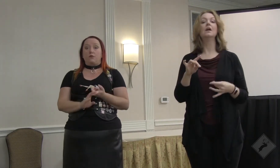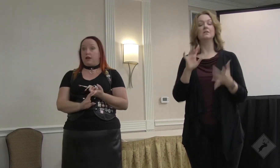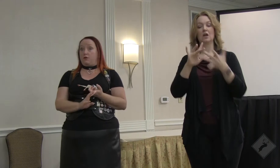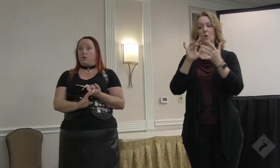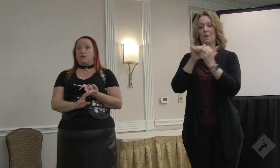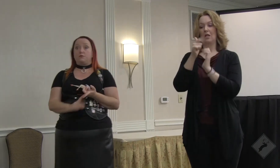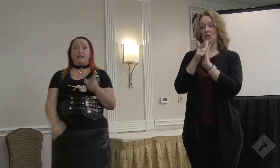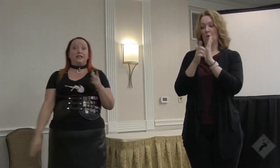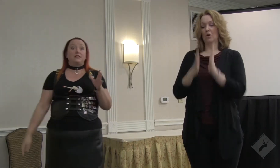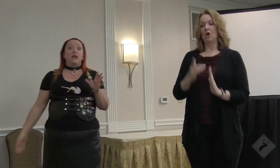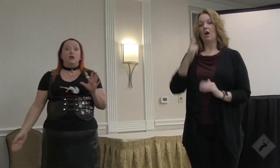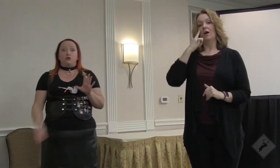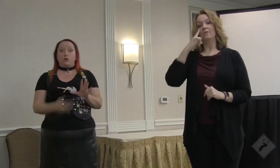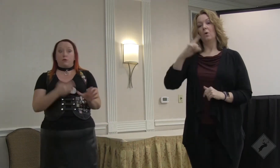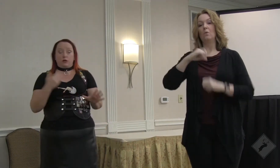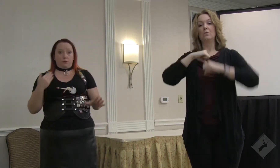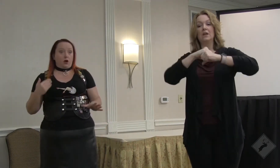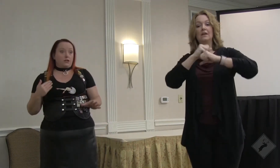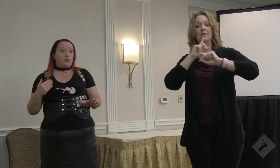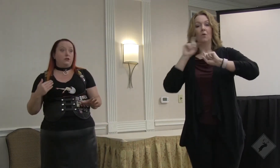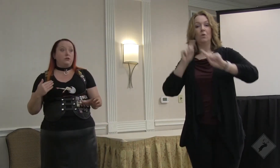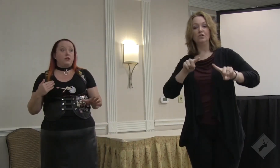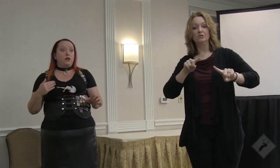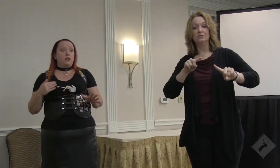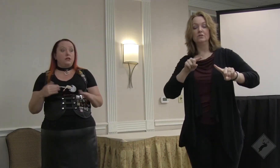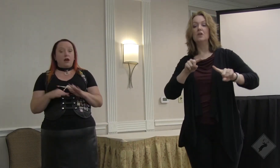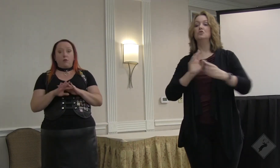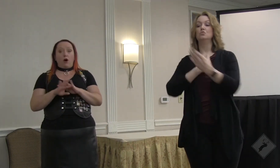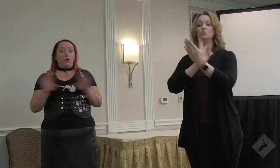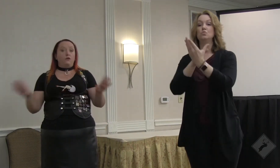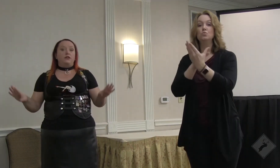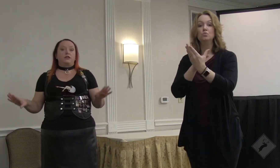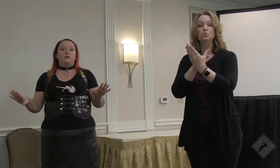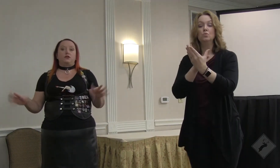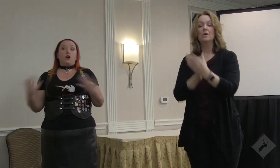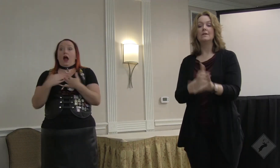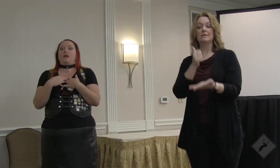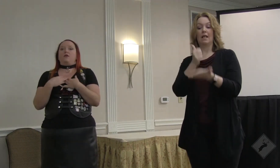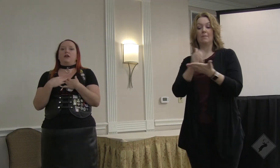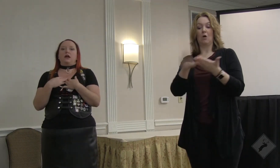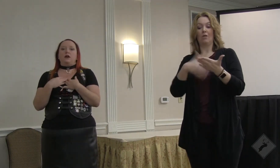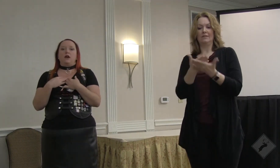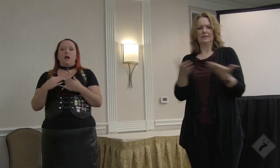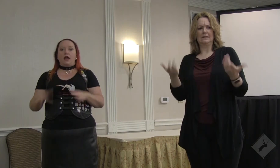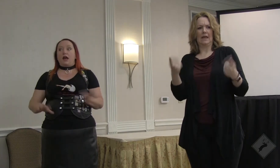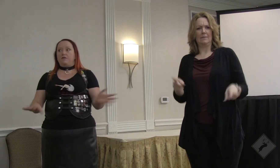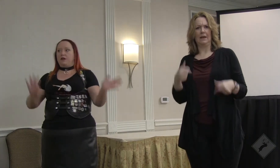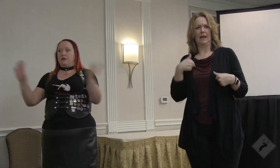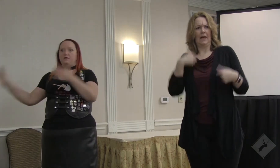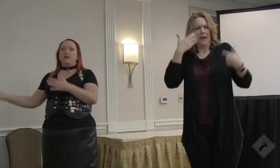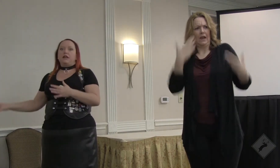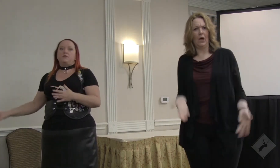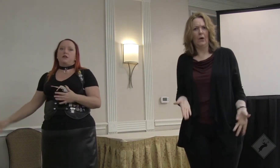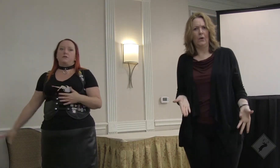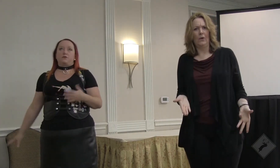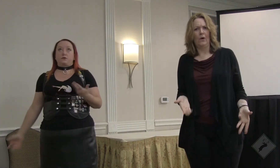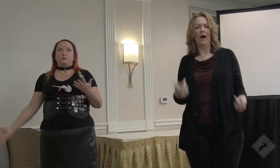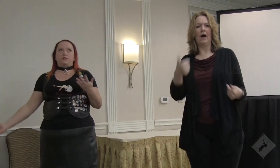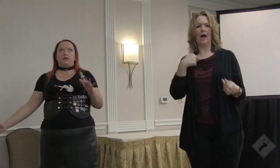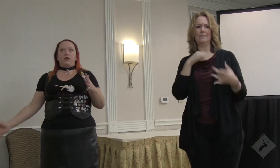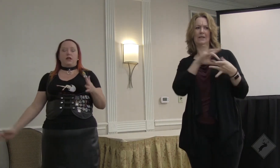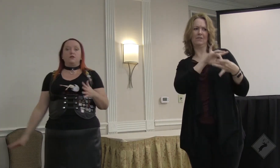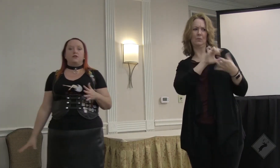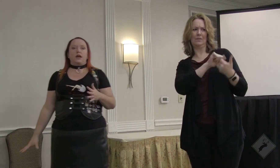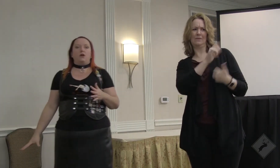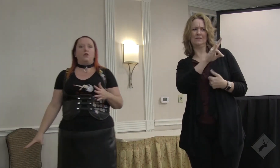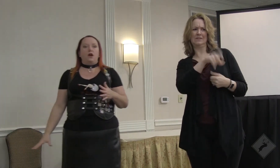get protective orders in place, to criminally prosecute, to help all of these things occur. I had no idea. And I have been affiliated with them for